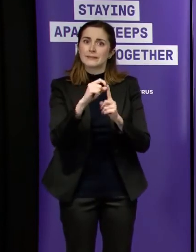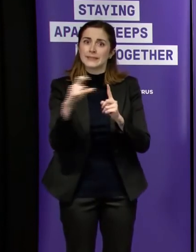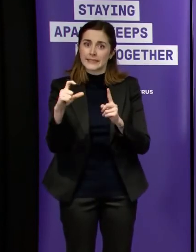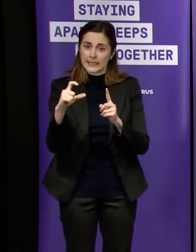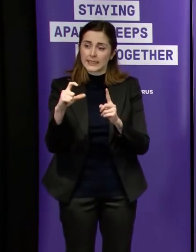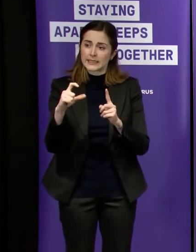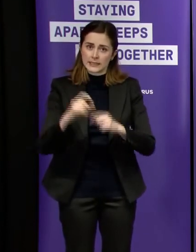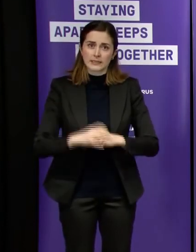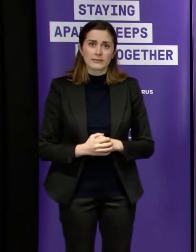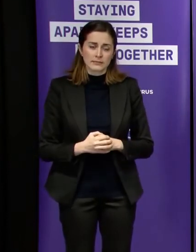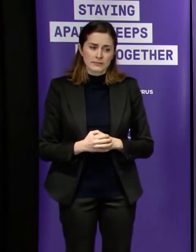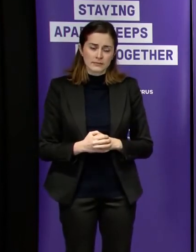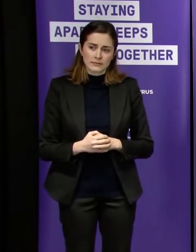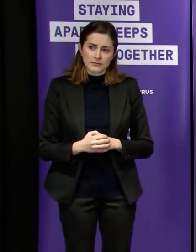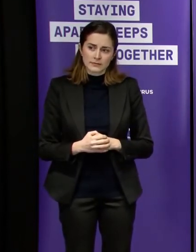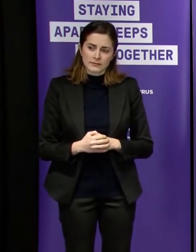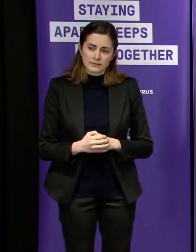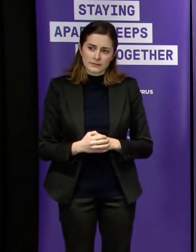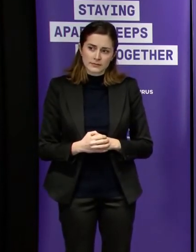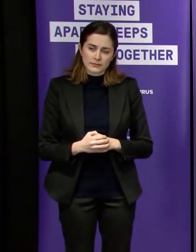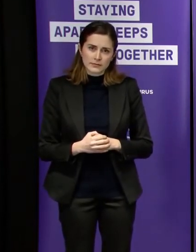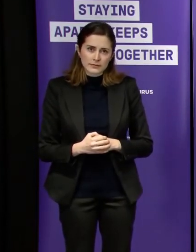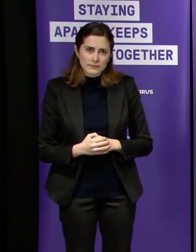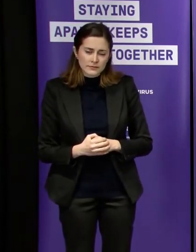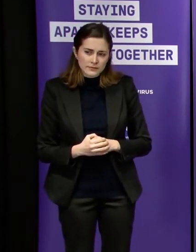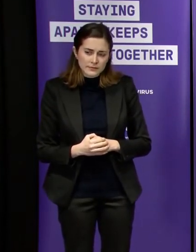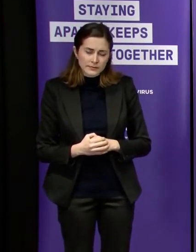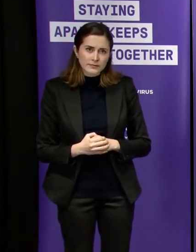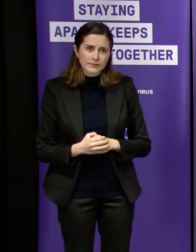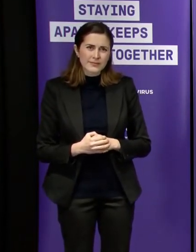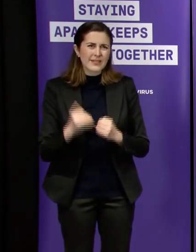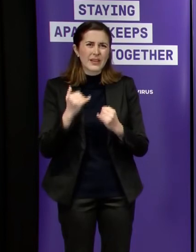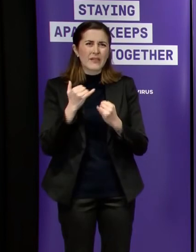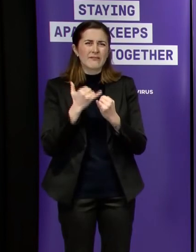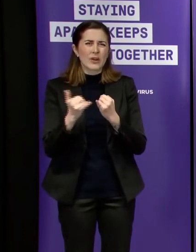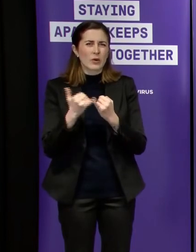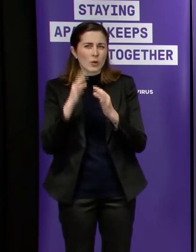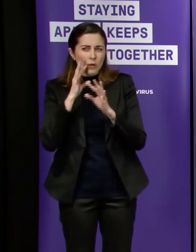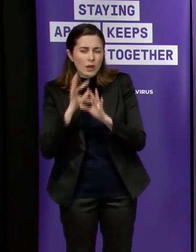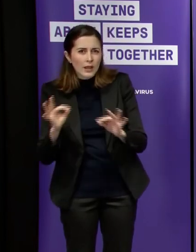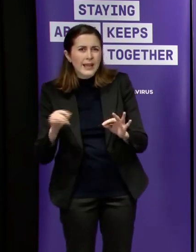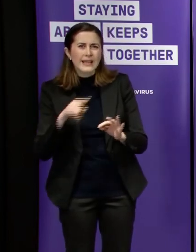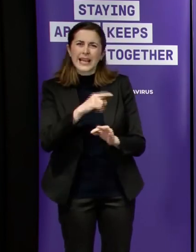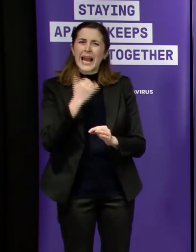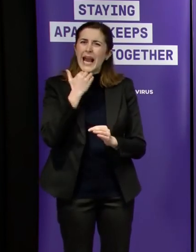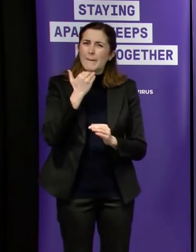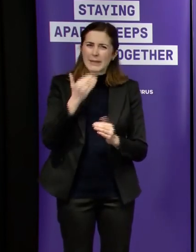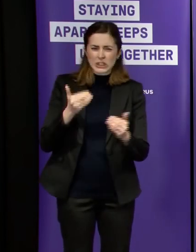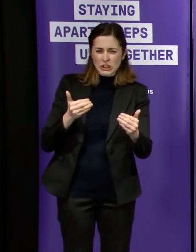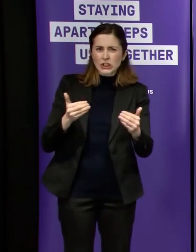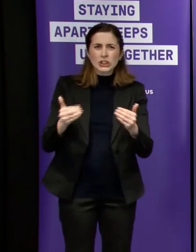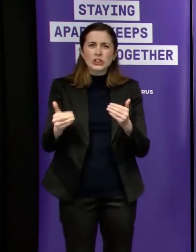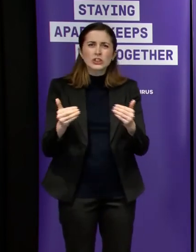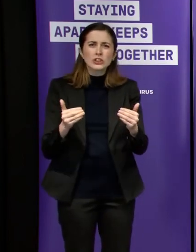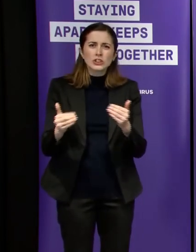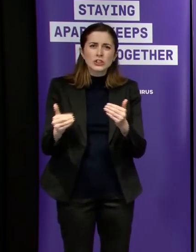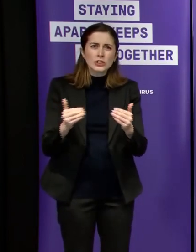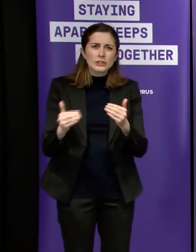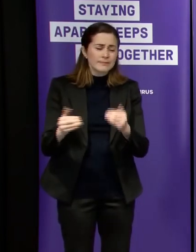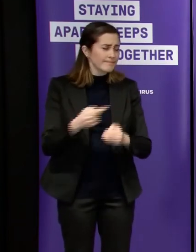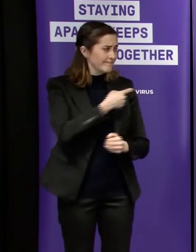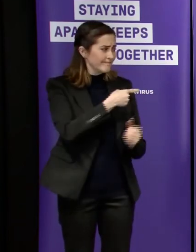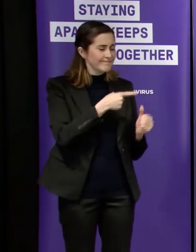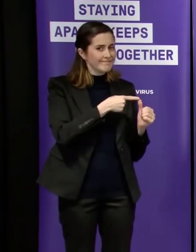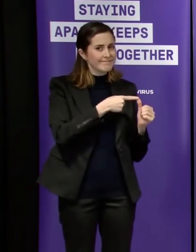will be a hit to the land tax revenue oh well at the moment it's um essentially a work in